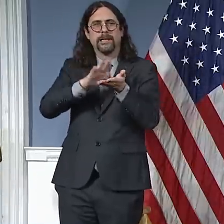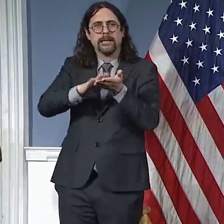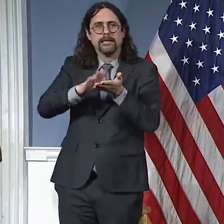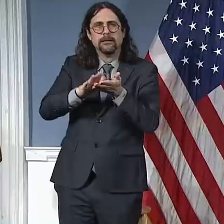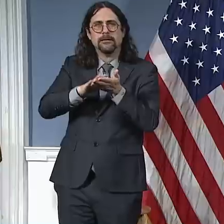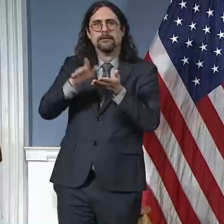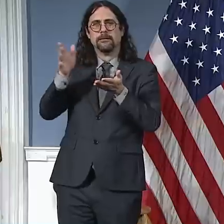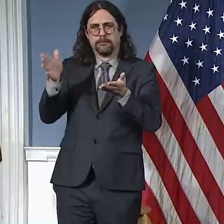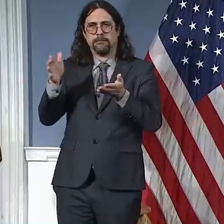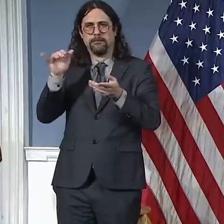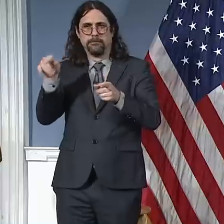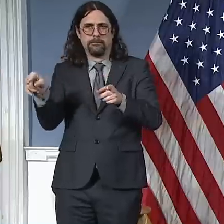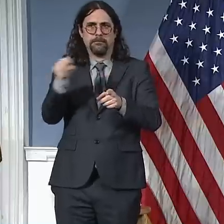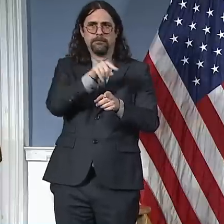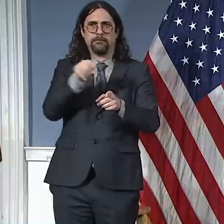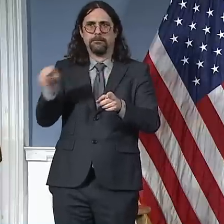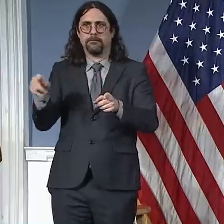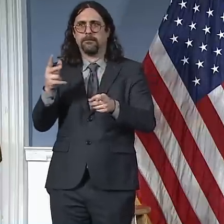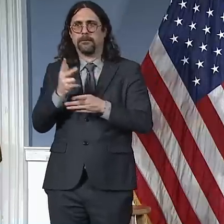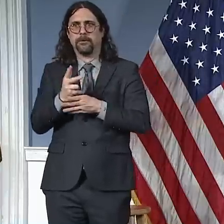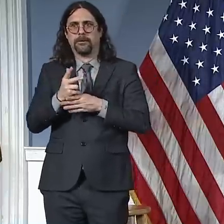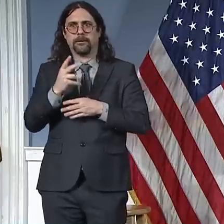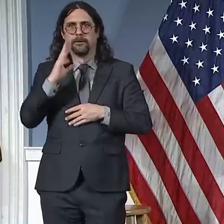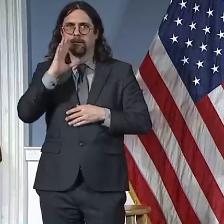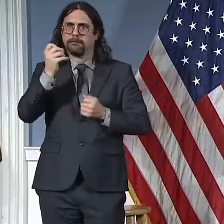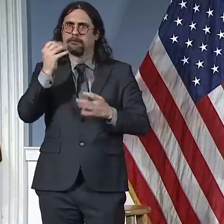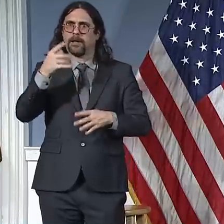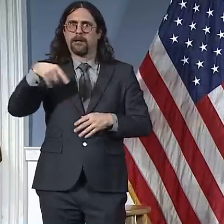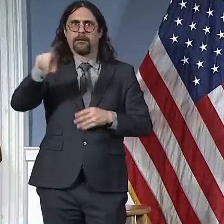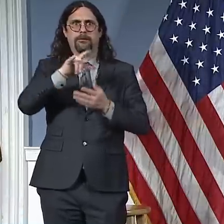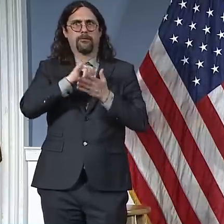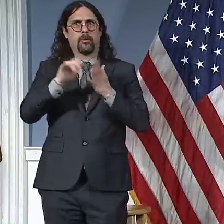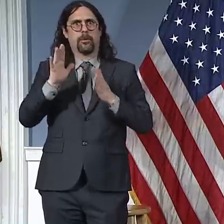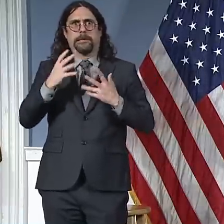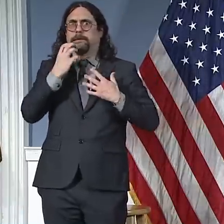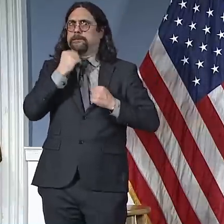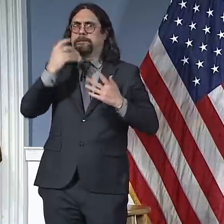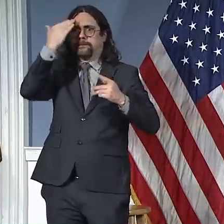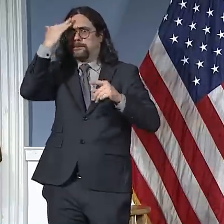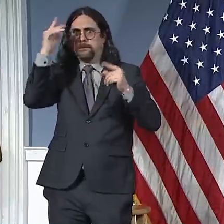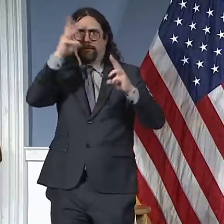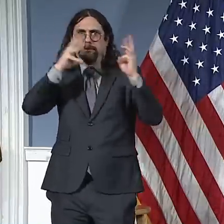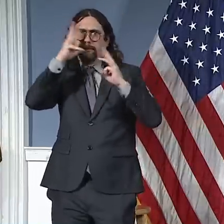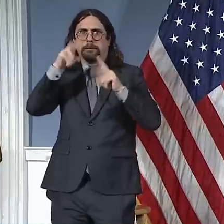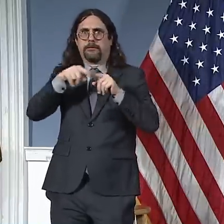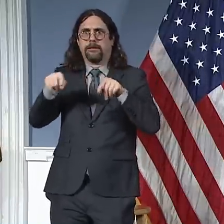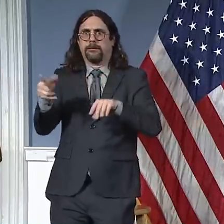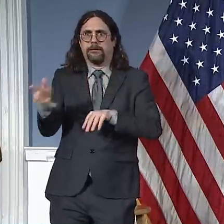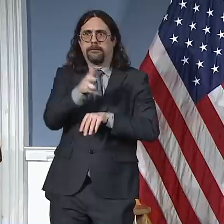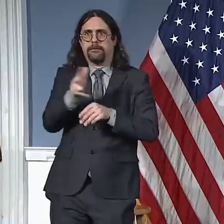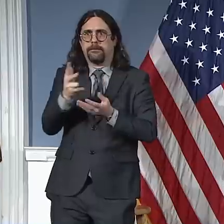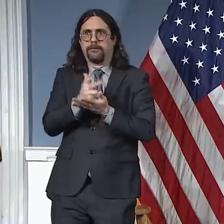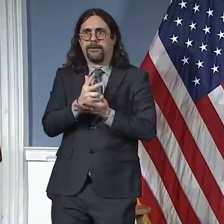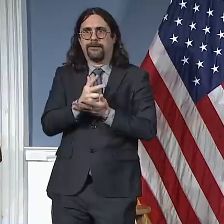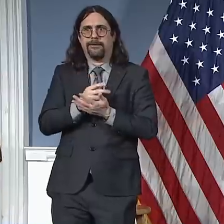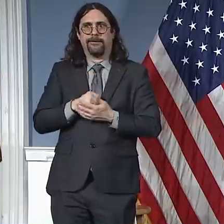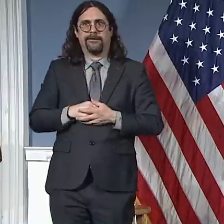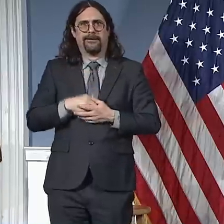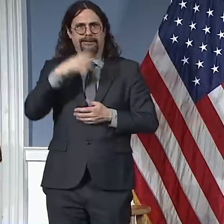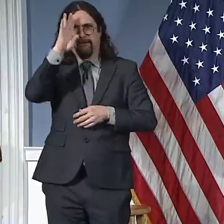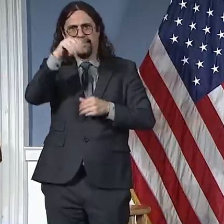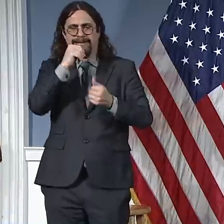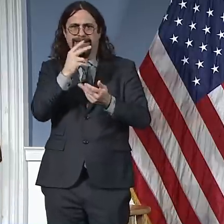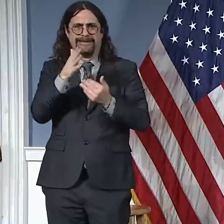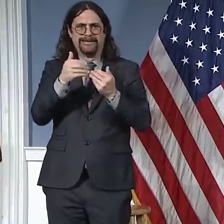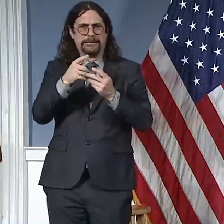deeply, very personally. I know from my own experience in my own neighborhood, trying to find that parking space and circling the block